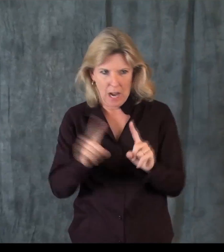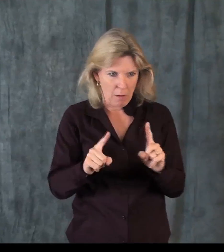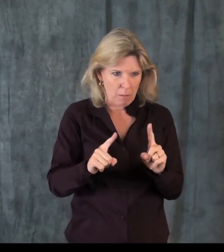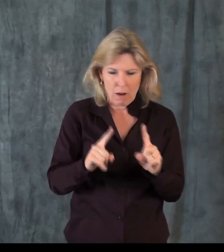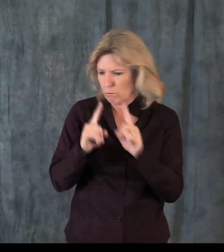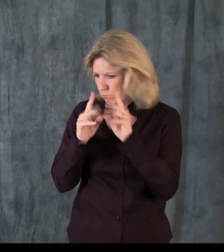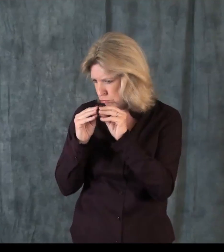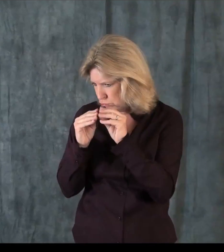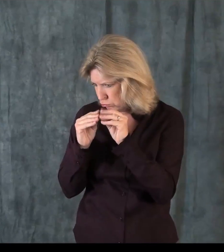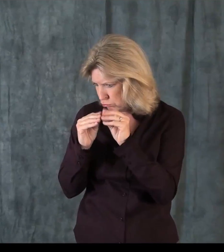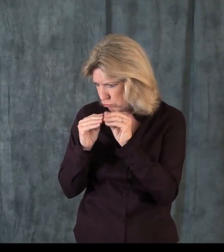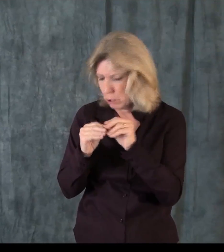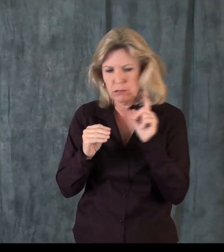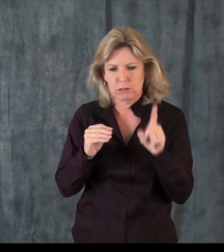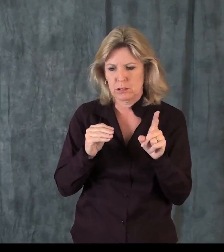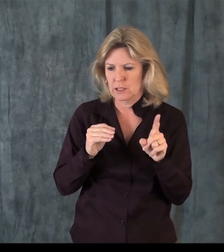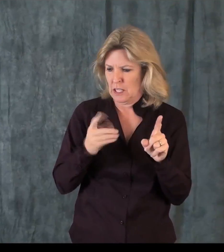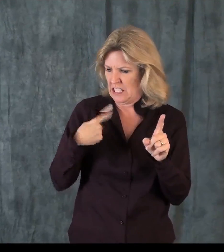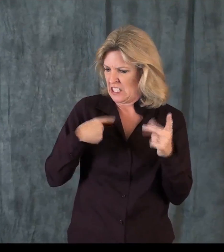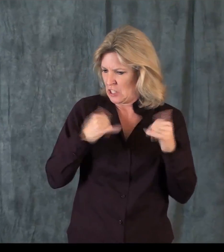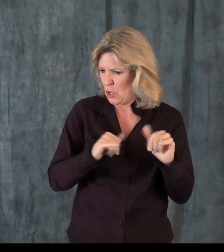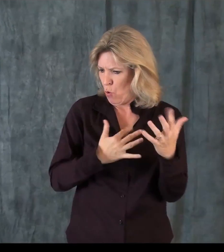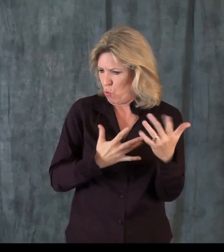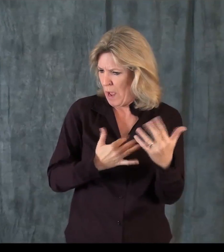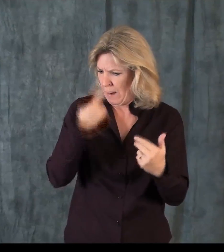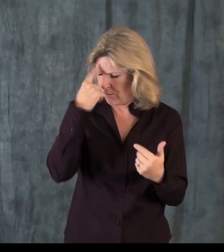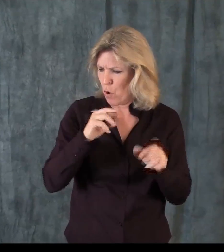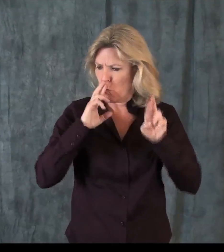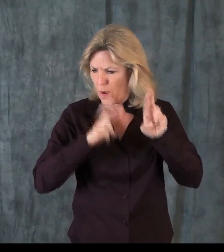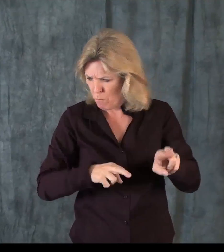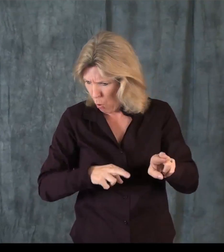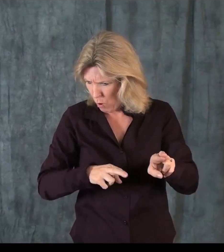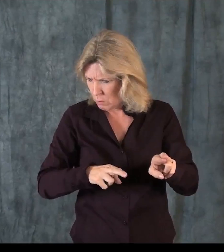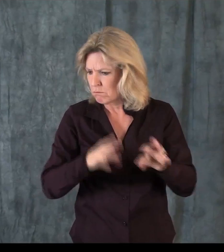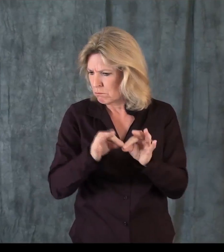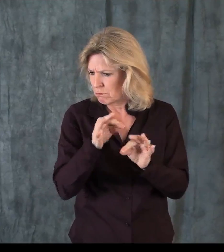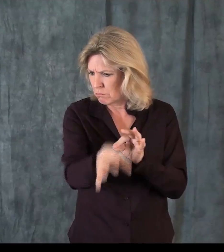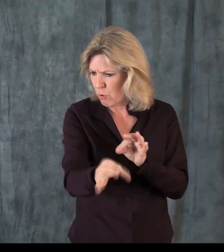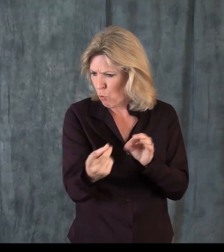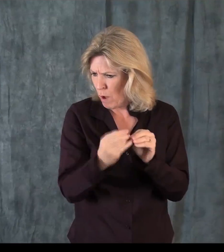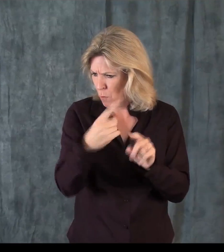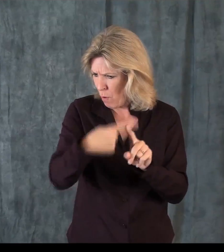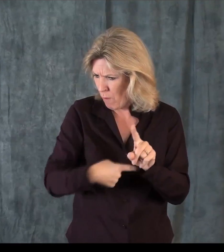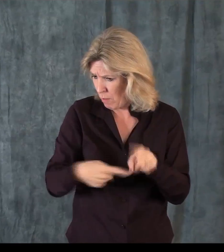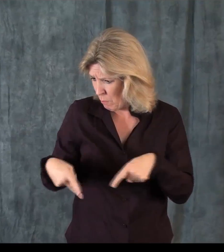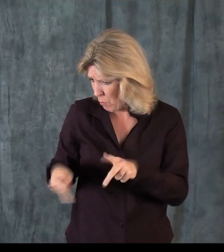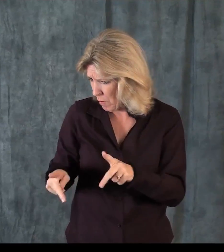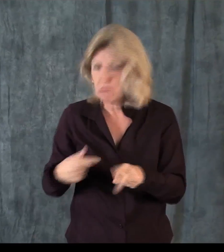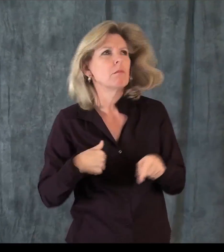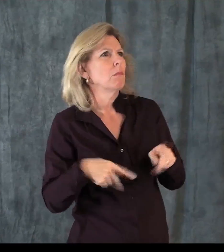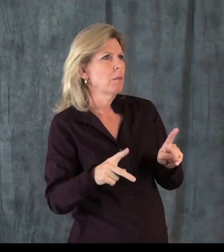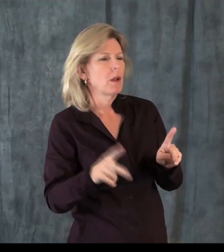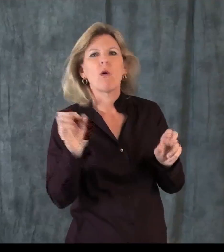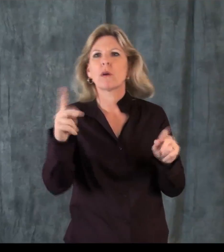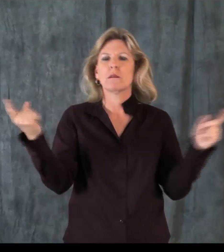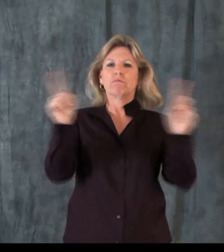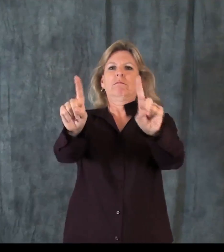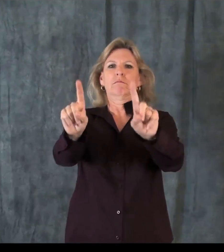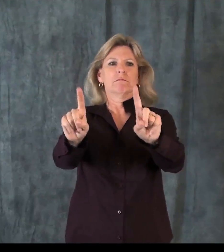interactions are very short. The attorney comes into the courtroom, meets with their client briefly. Maybe they're waiting for a report and as a result have to request a postponement.